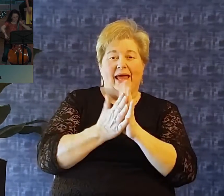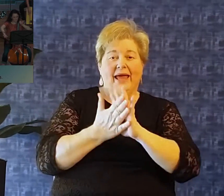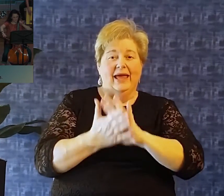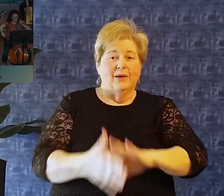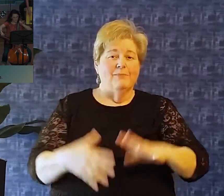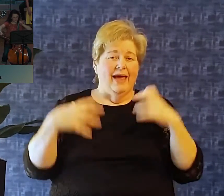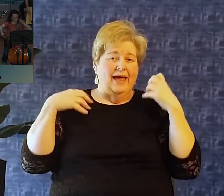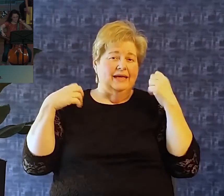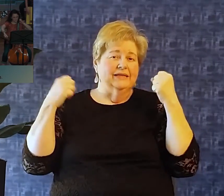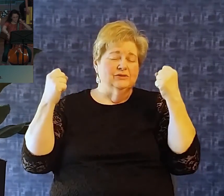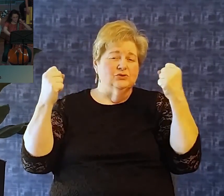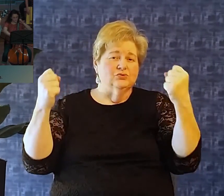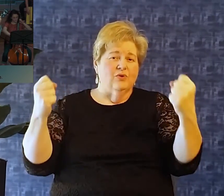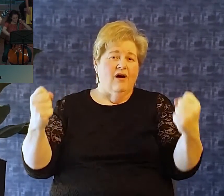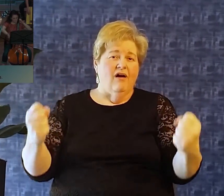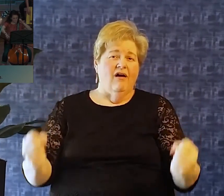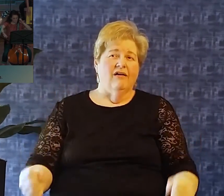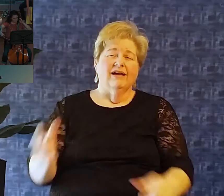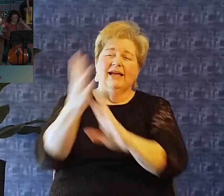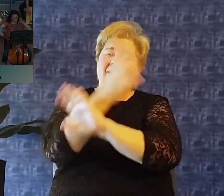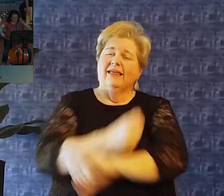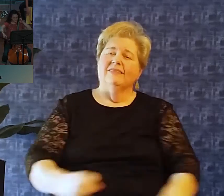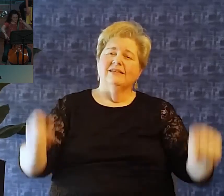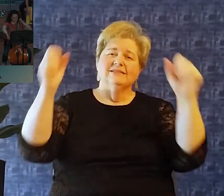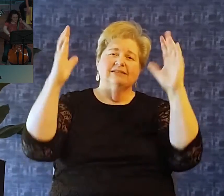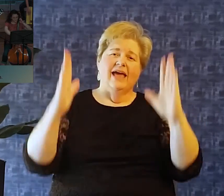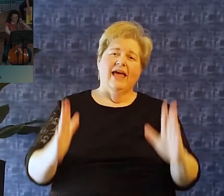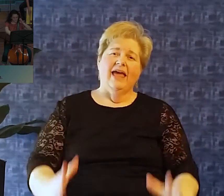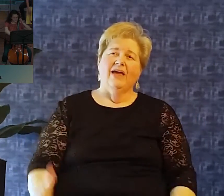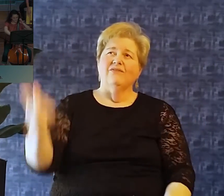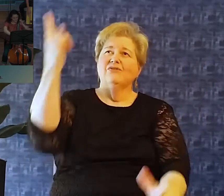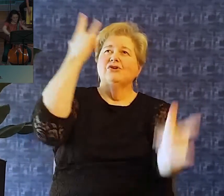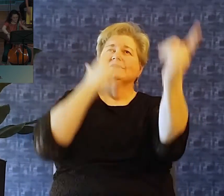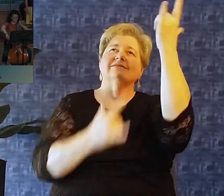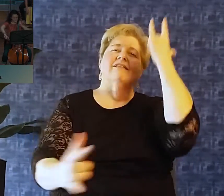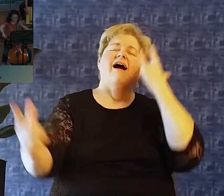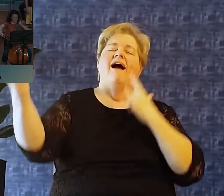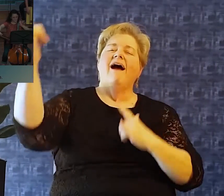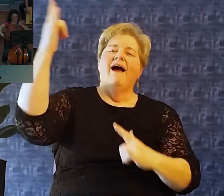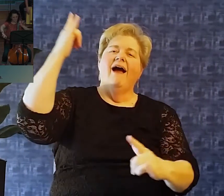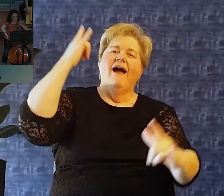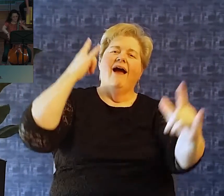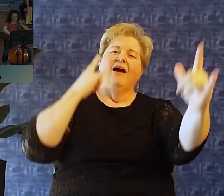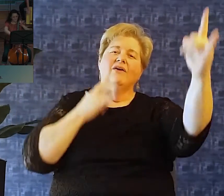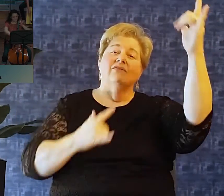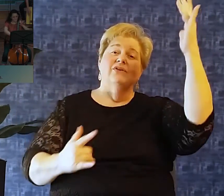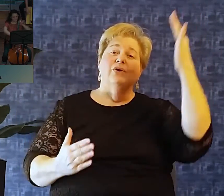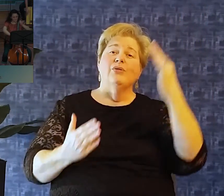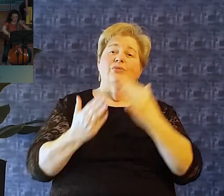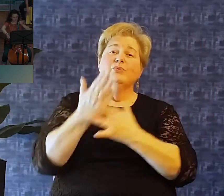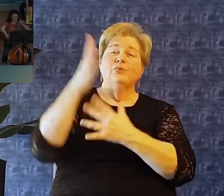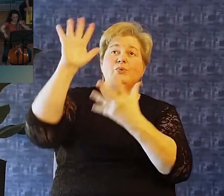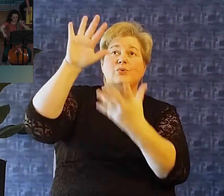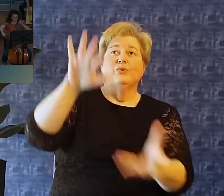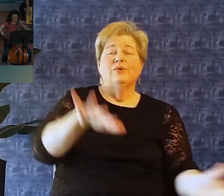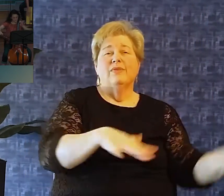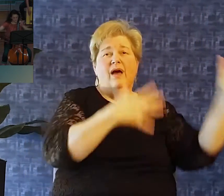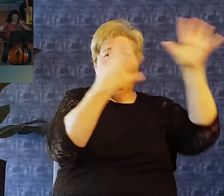Weak made strong in the Savior's love Through